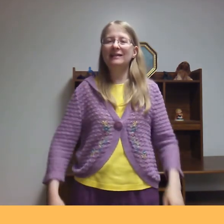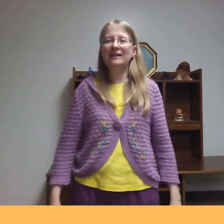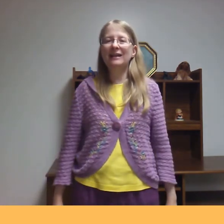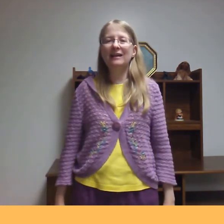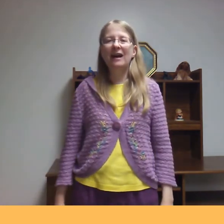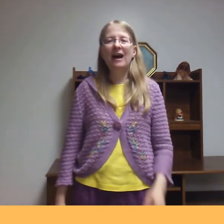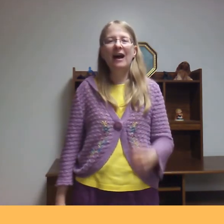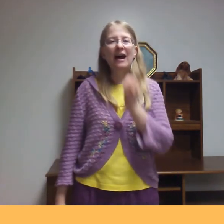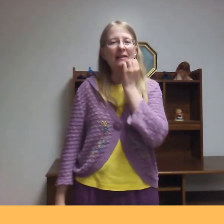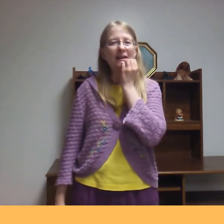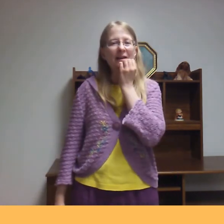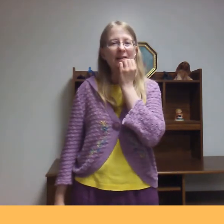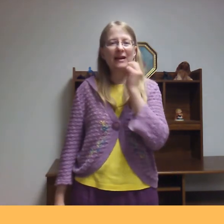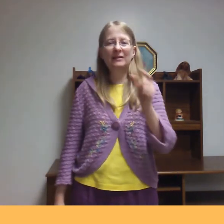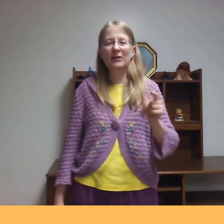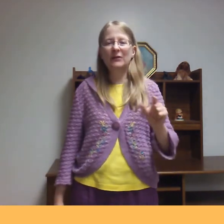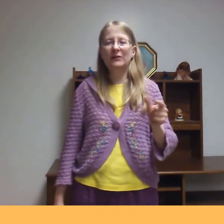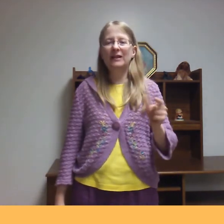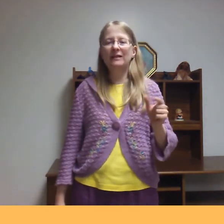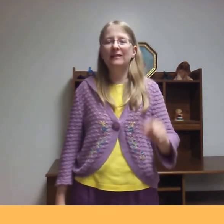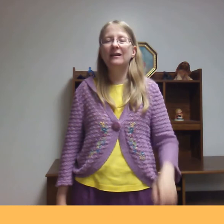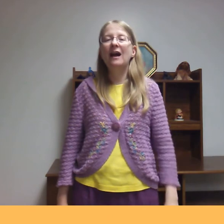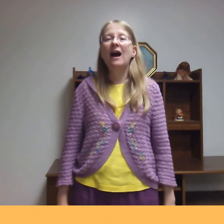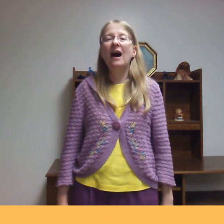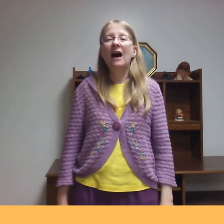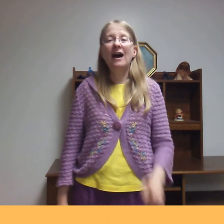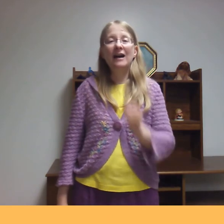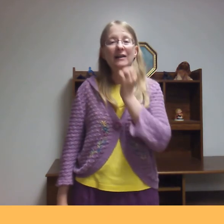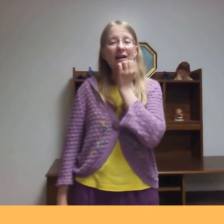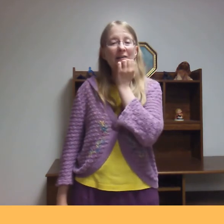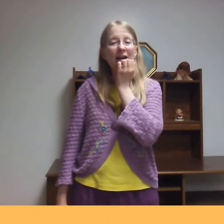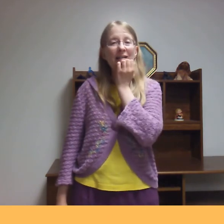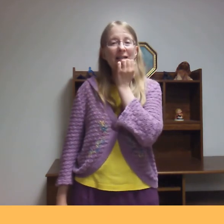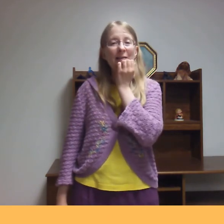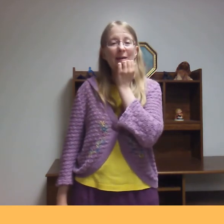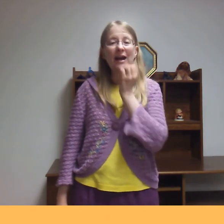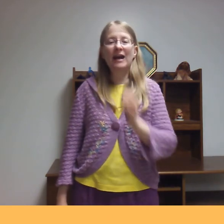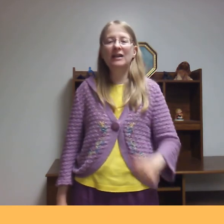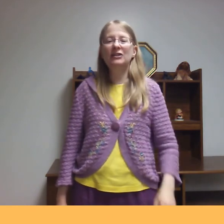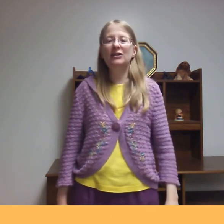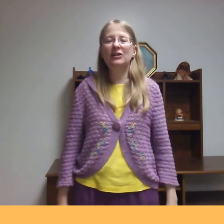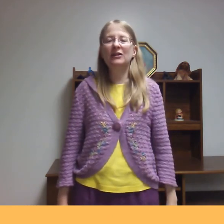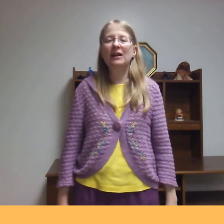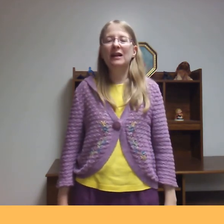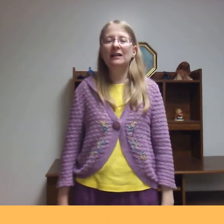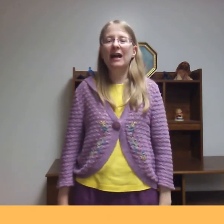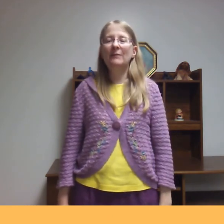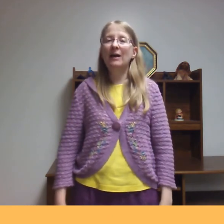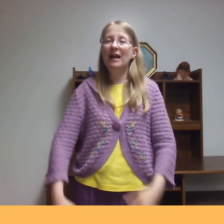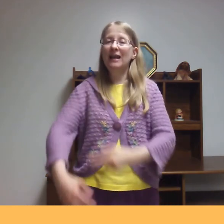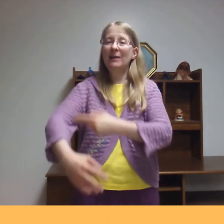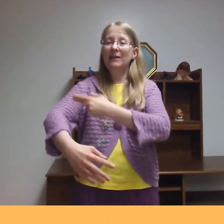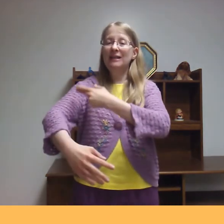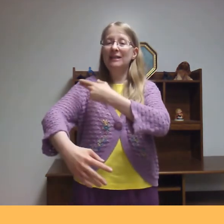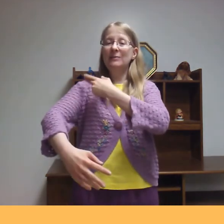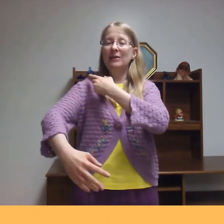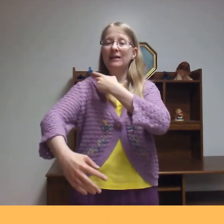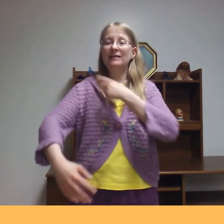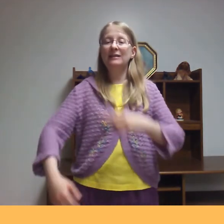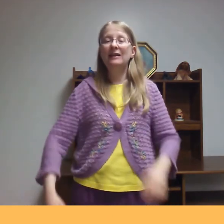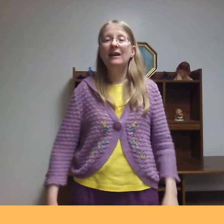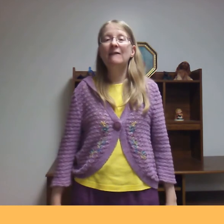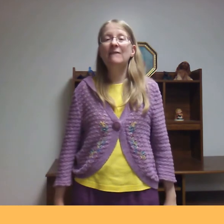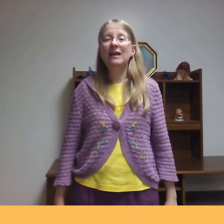-grazing on the grass all green. On the grassy pasture, glad my lambkin